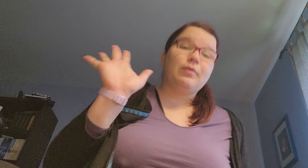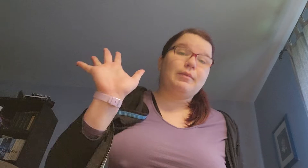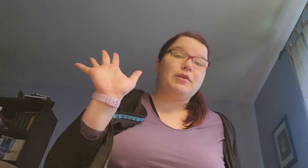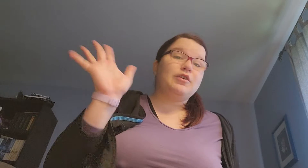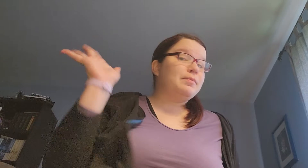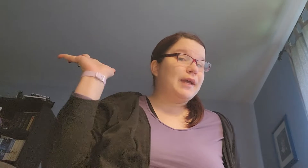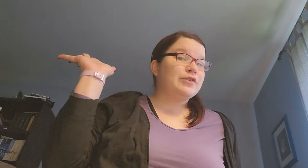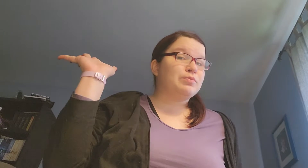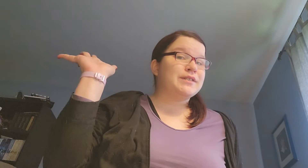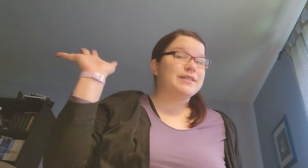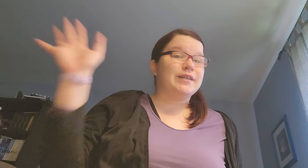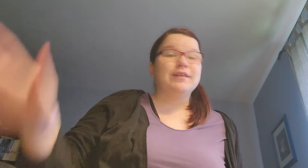What's up YouTube? Andrew Prince is here.